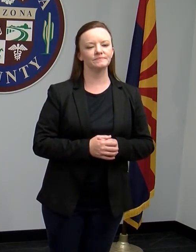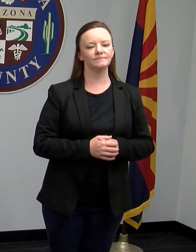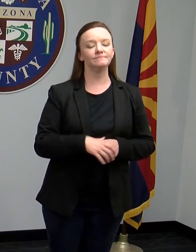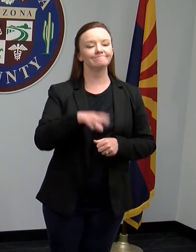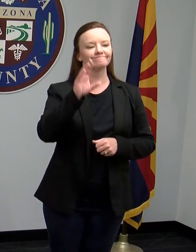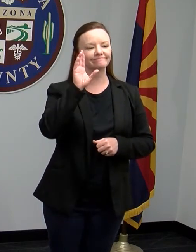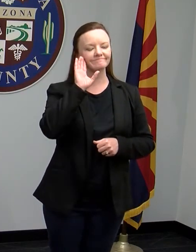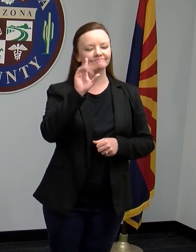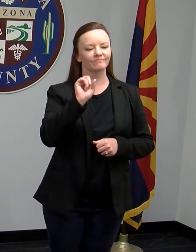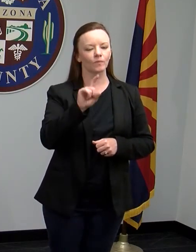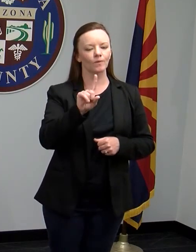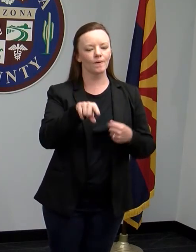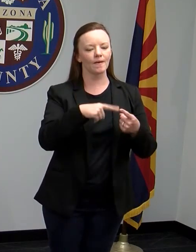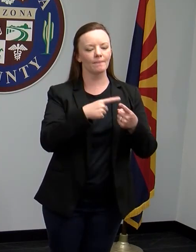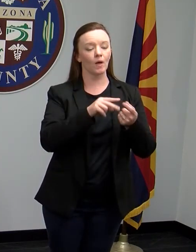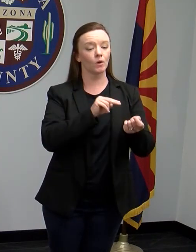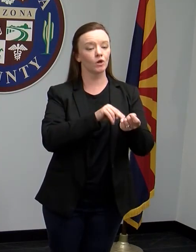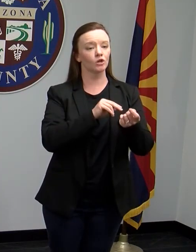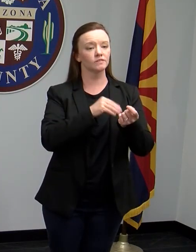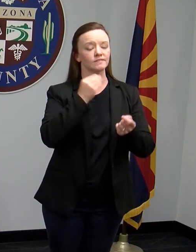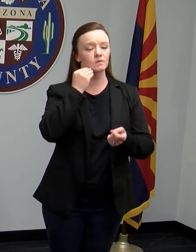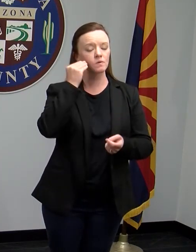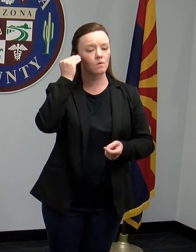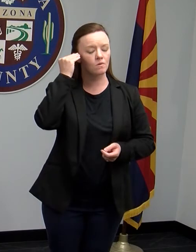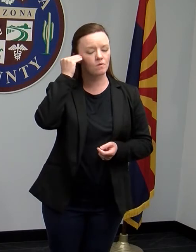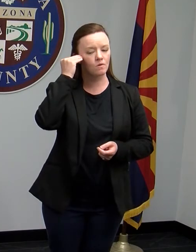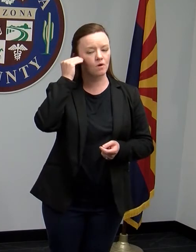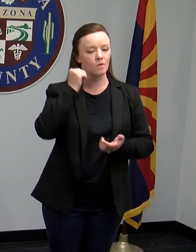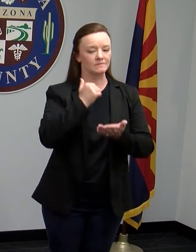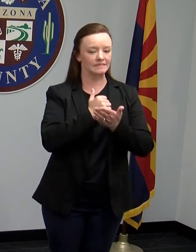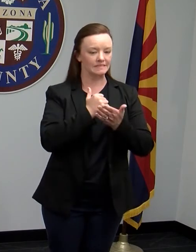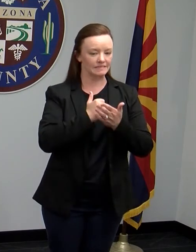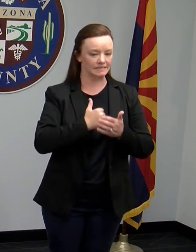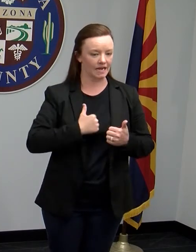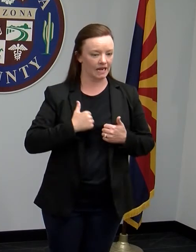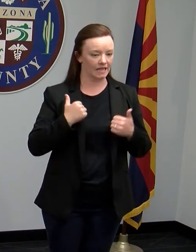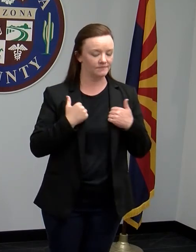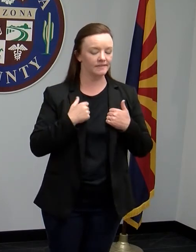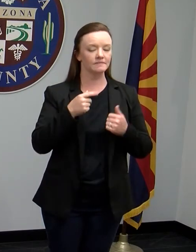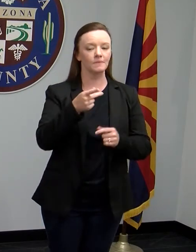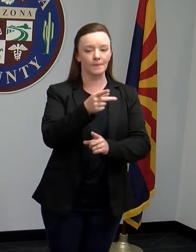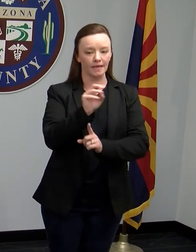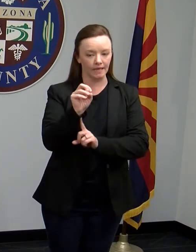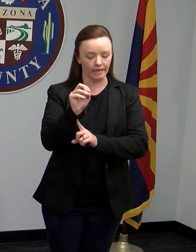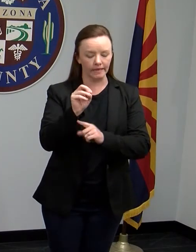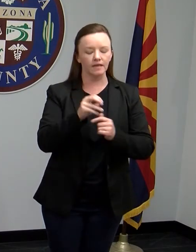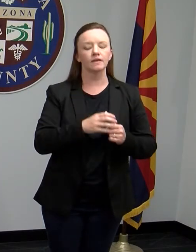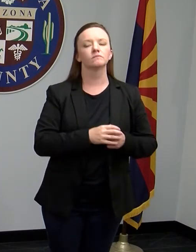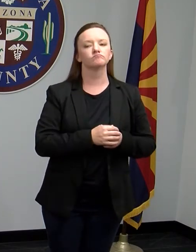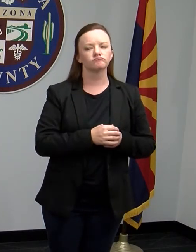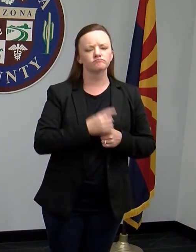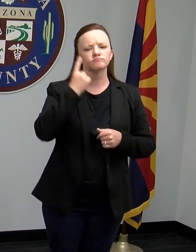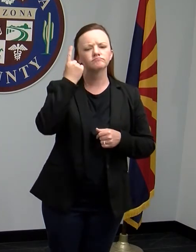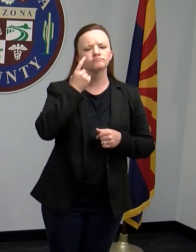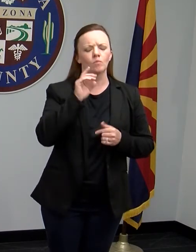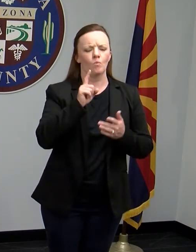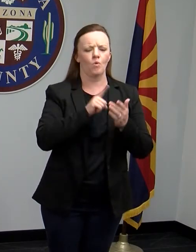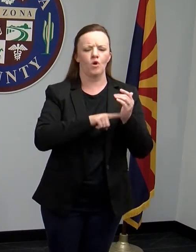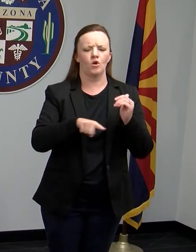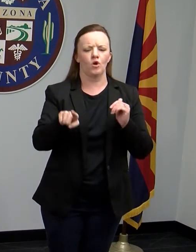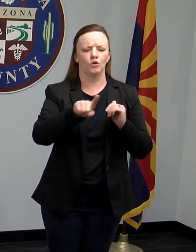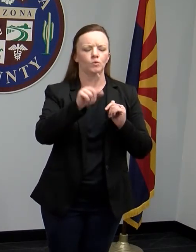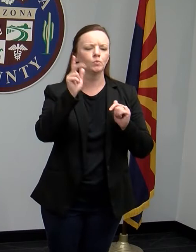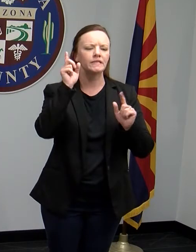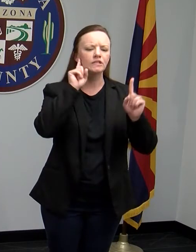Hi. A question on nursing homes and assisted living and PPE. What are you hearing from them about the